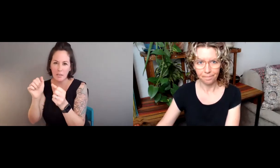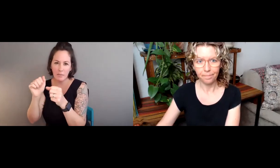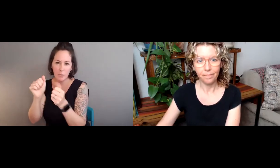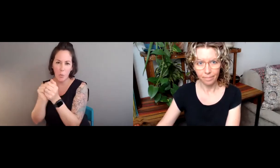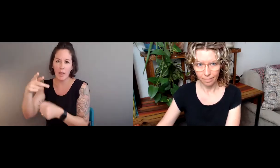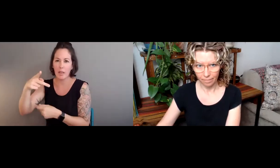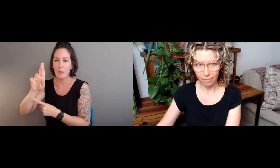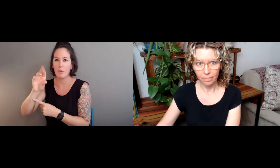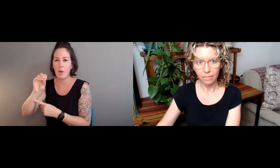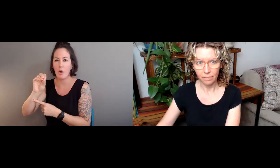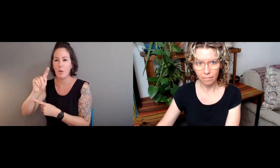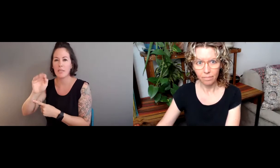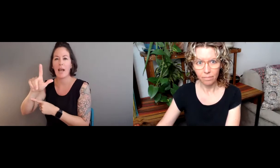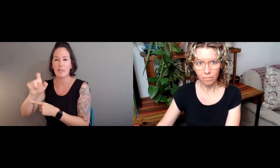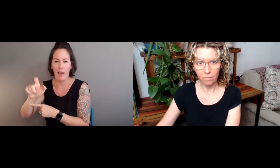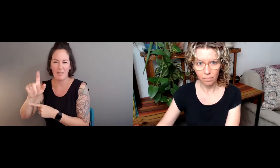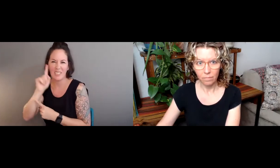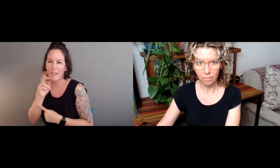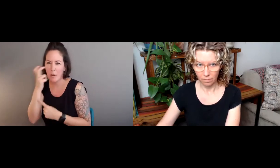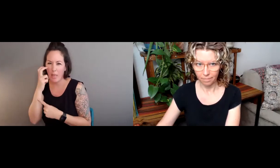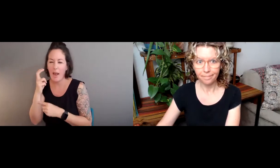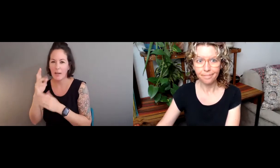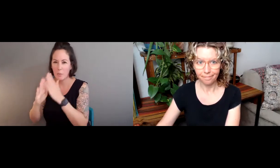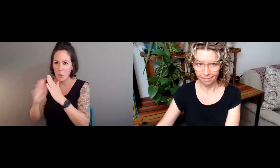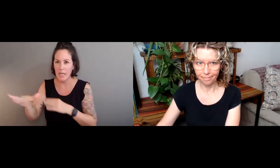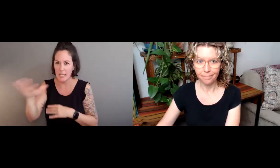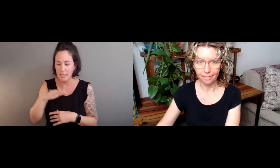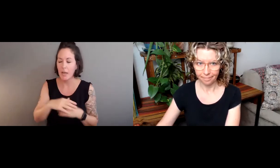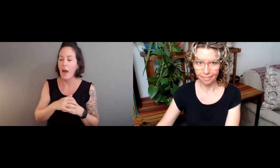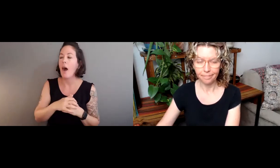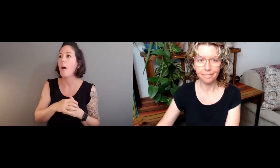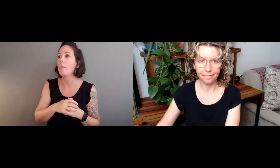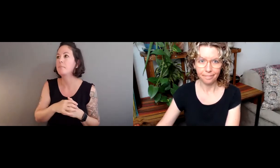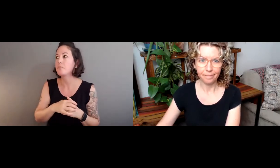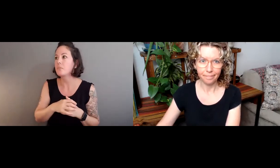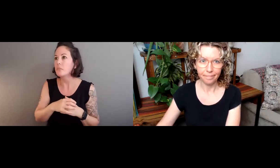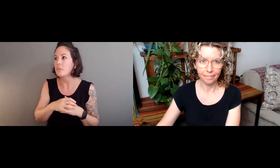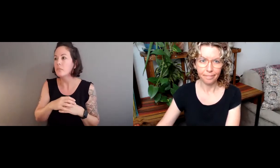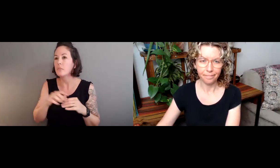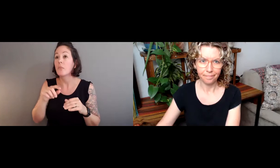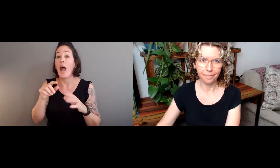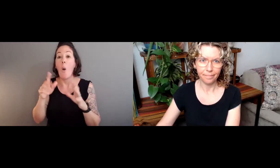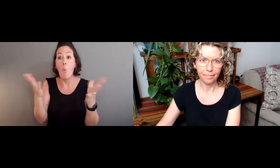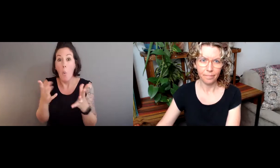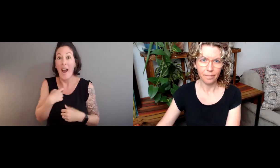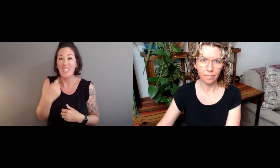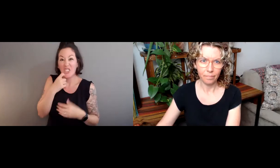Also, Tara Edwards works with pro-tactile or the deaf-blind community.